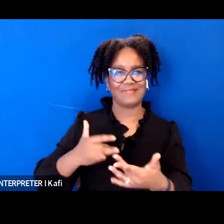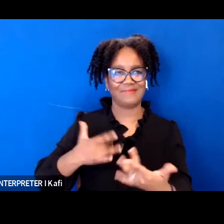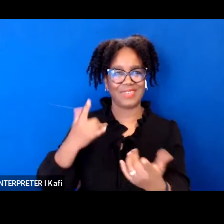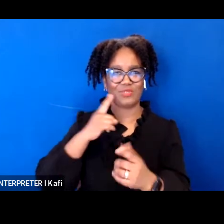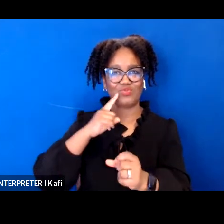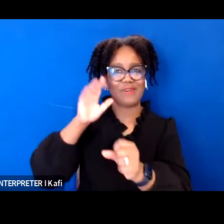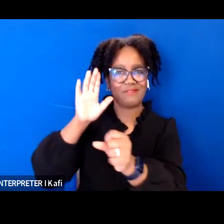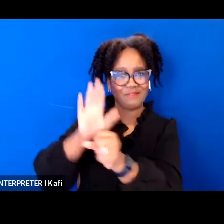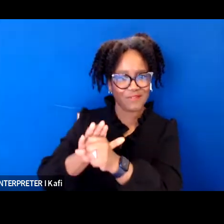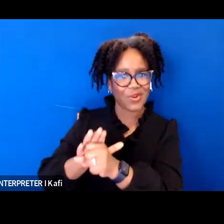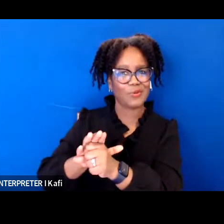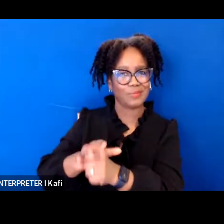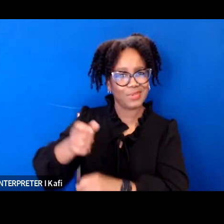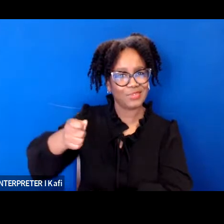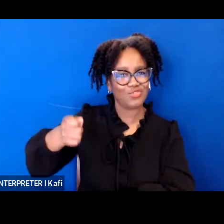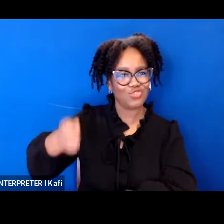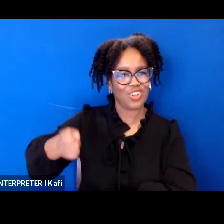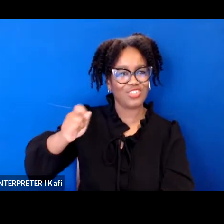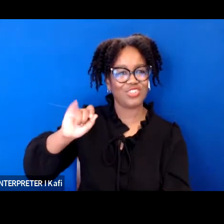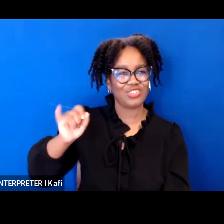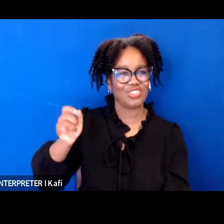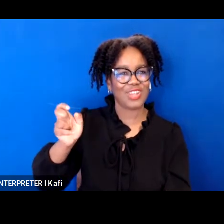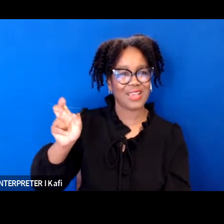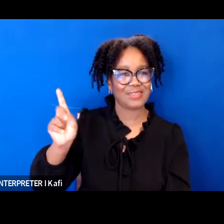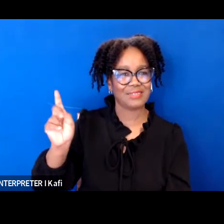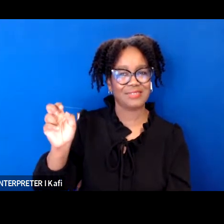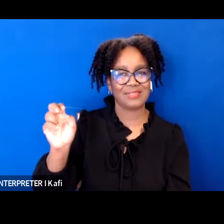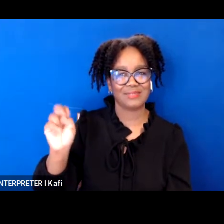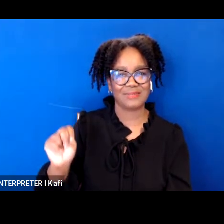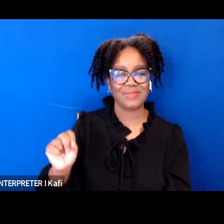sorry one moment there is a technical thing